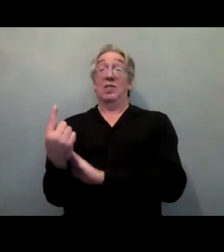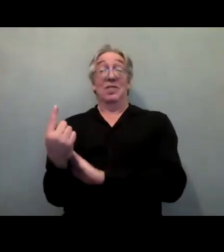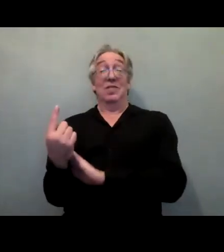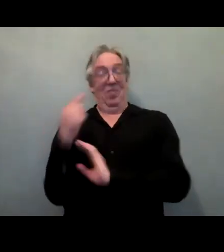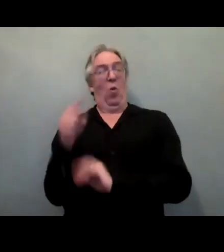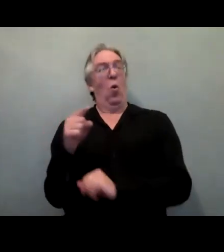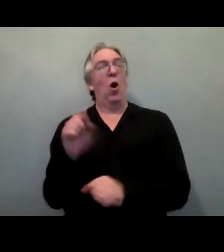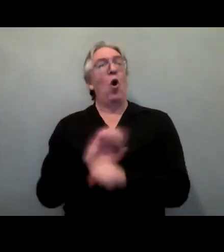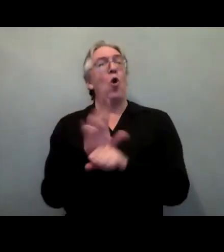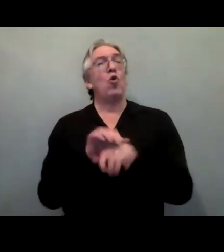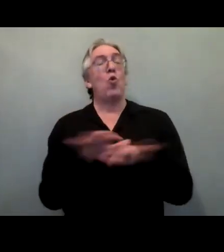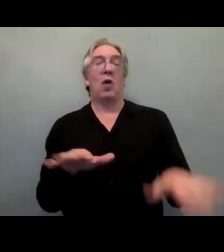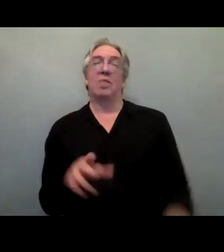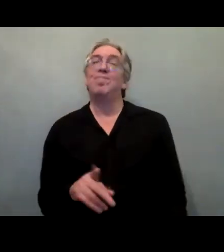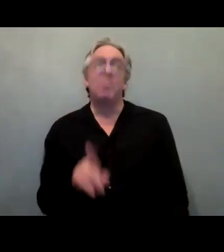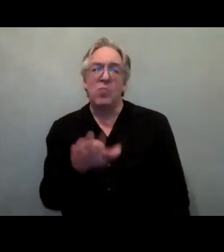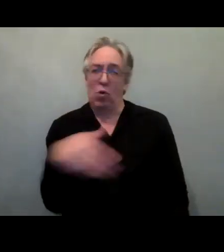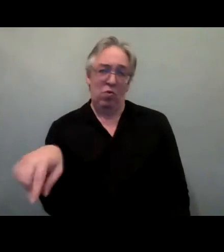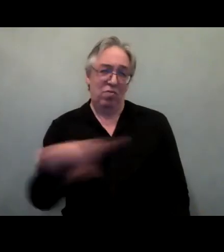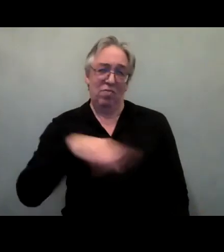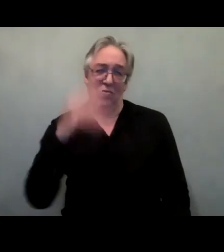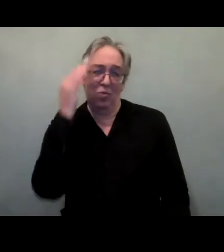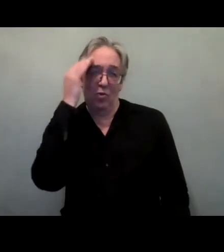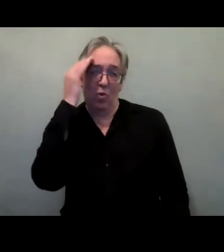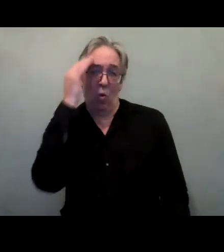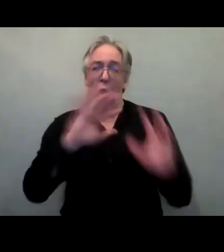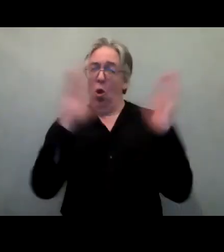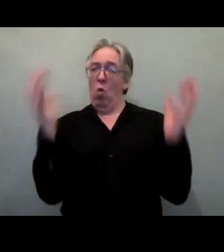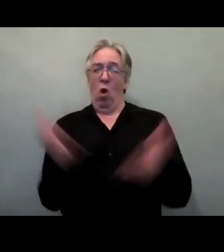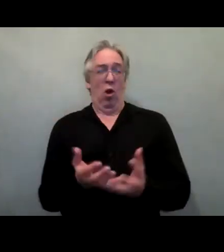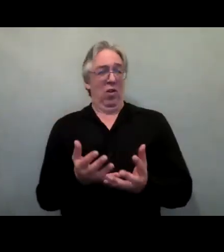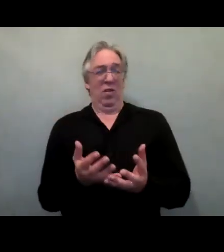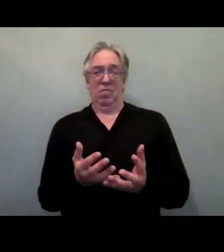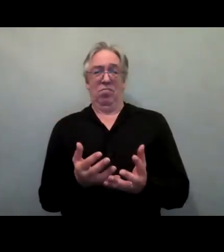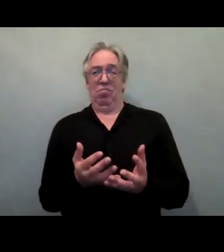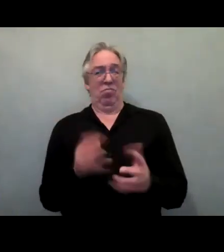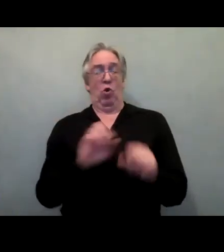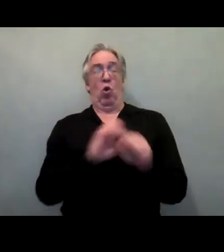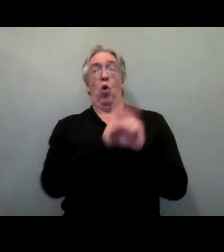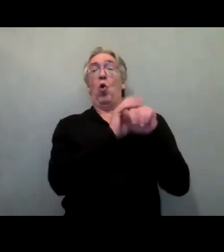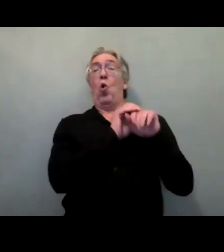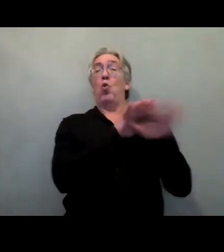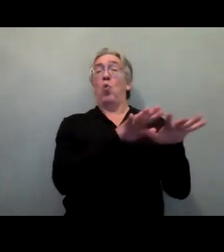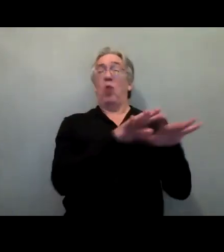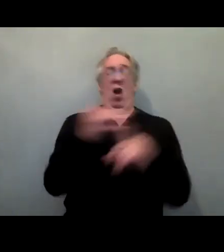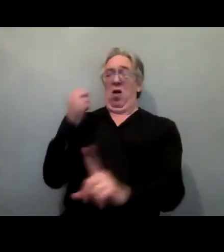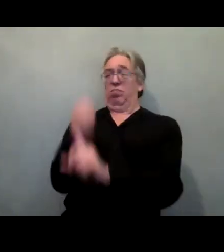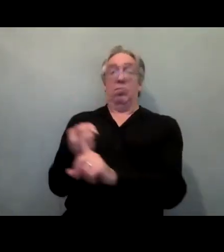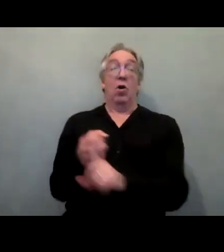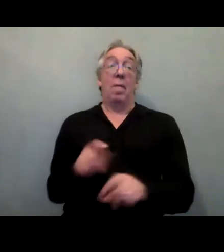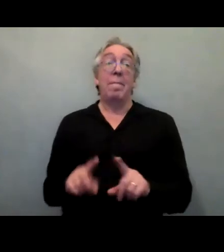COVID-19 has disrupted life in every corner of the globe. But while the impact has been far-reaching, the virus and the